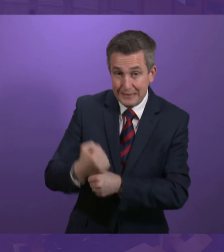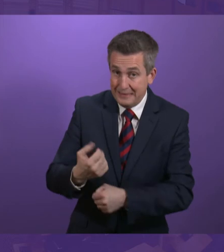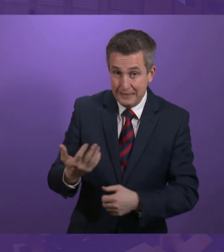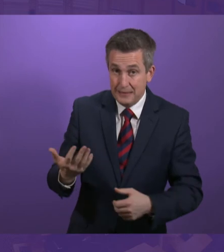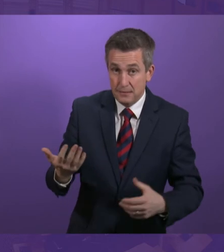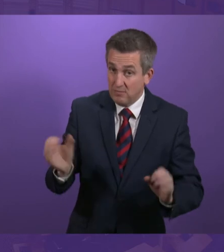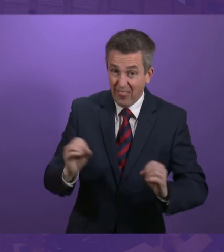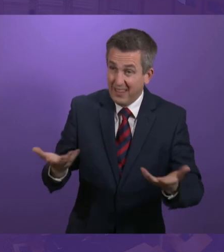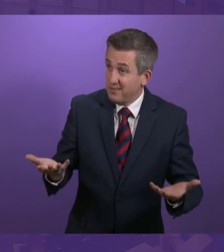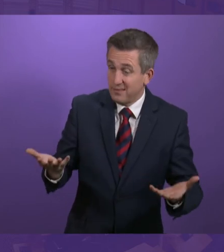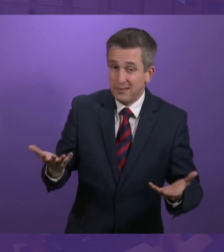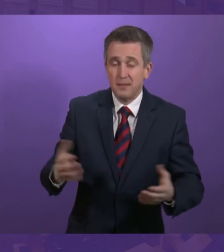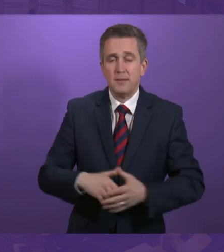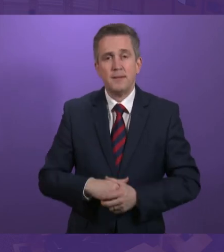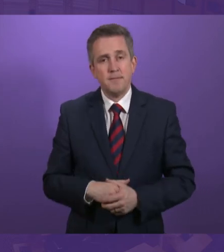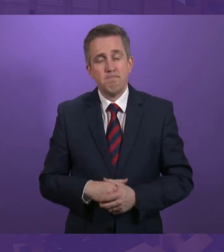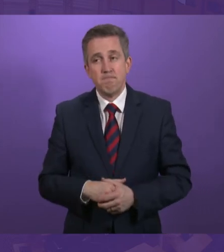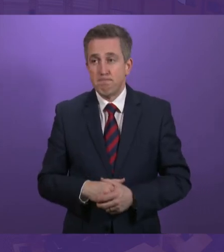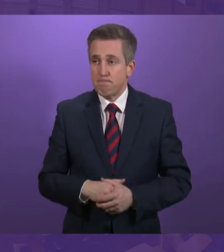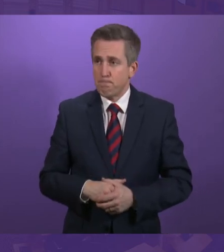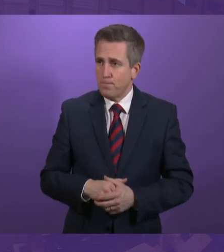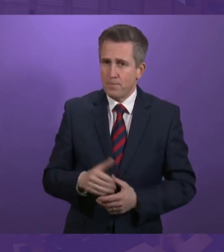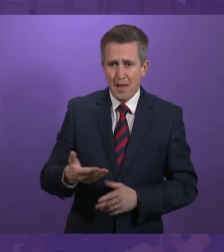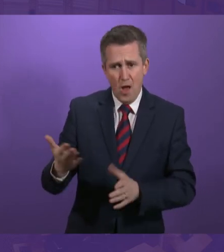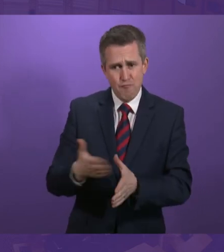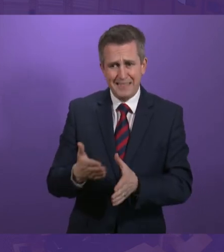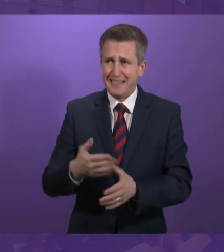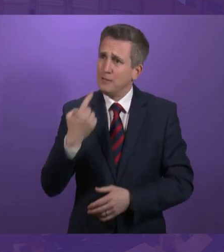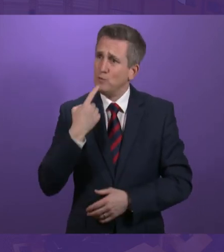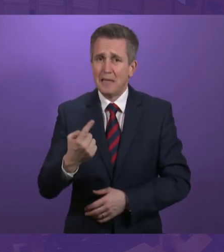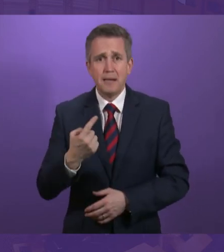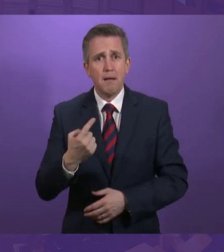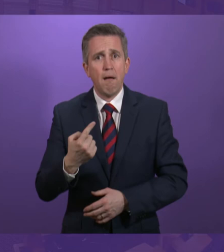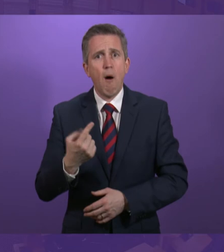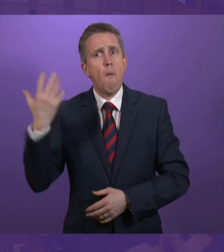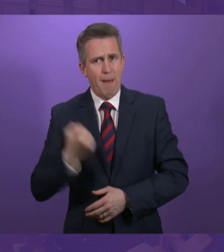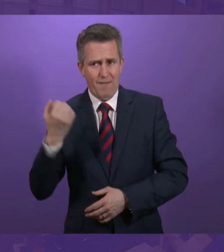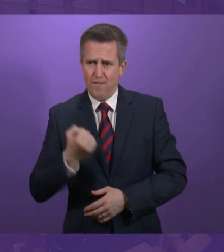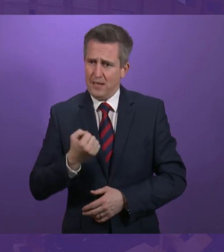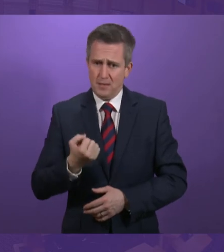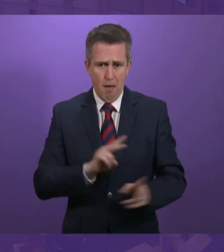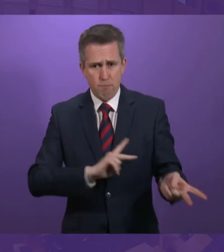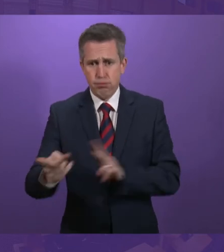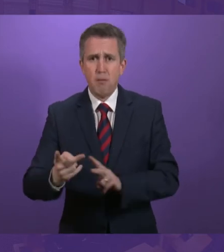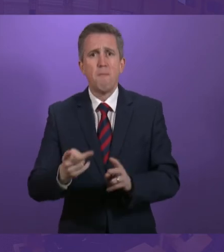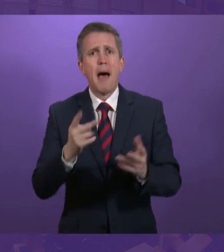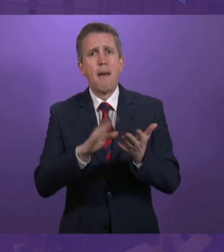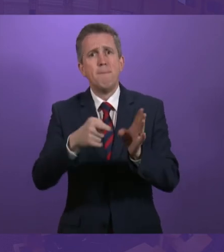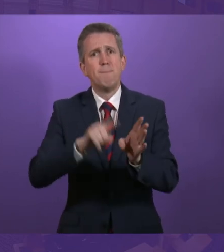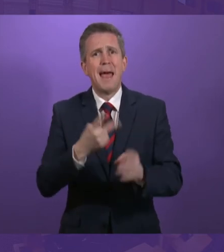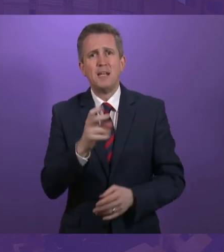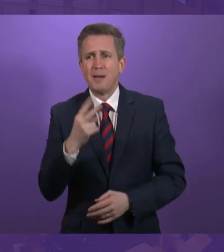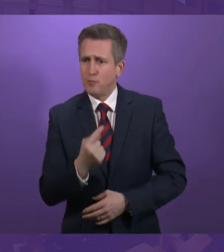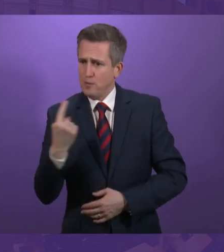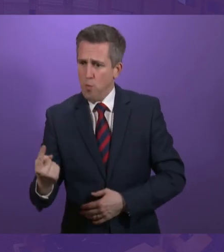Having said that all these benefits would be originally transferred before May 2021, that's now